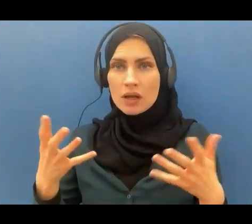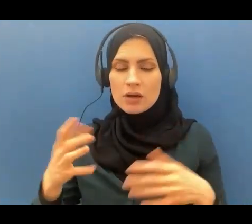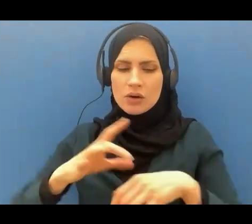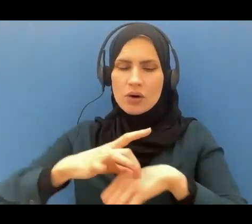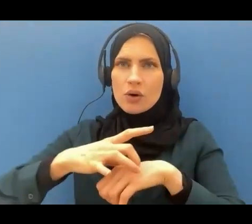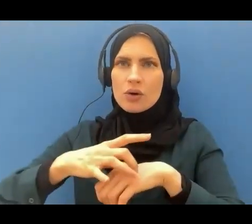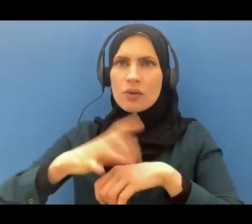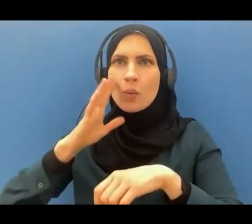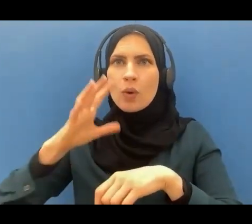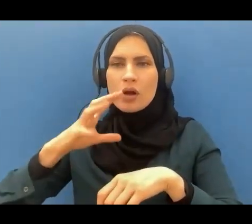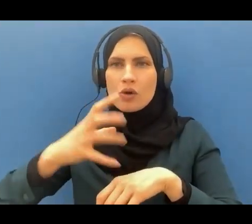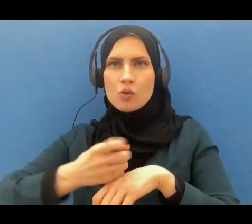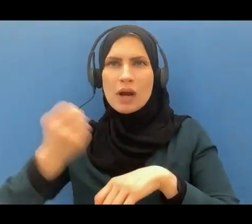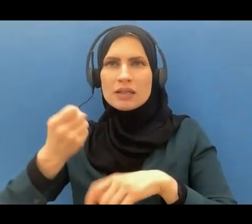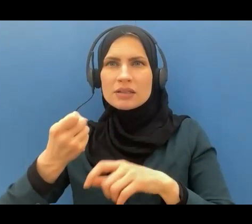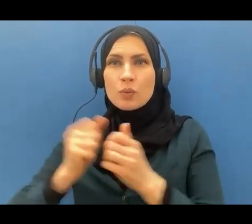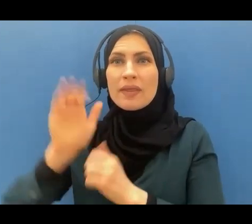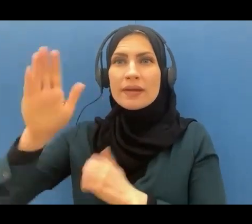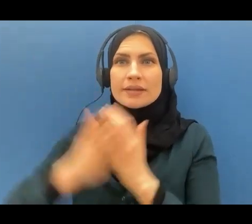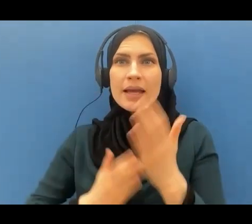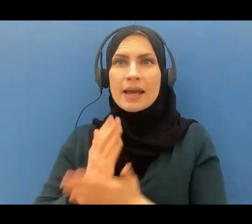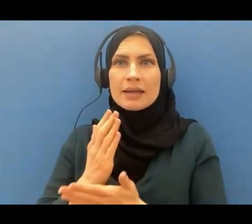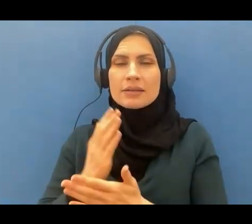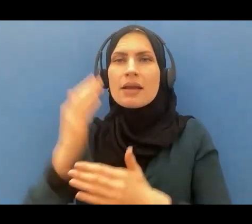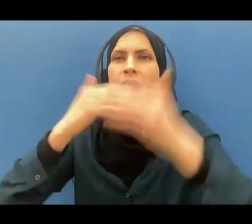the heavens will be rolled up in his right hand